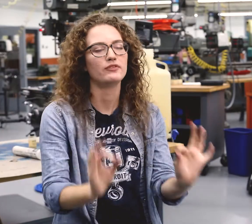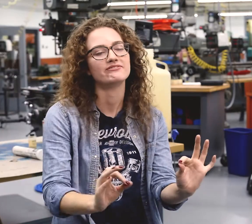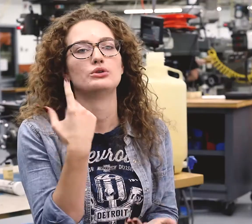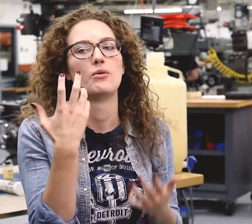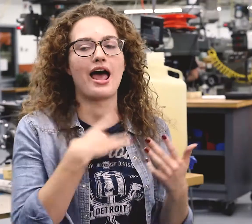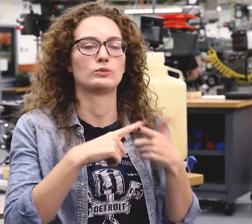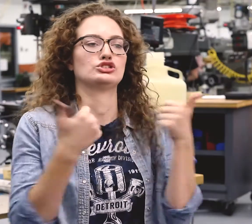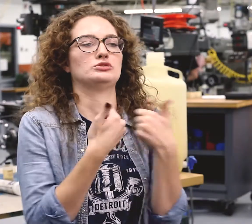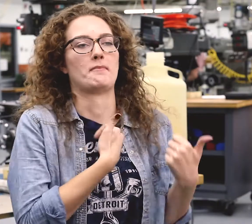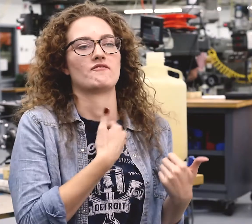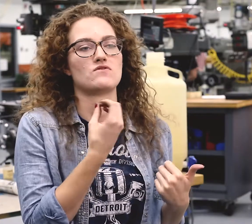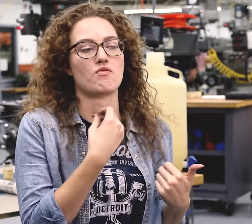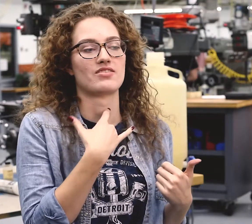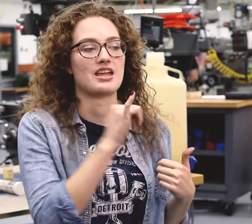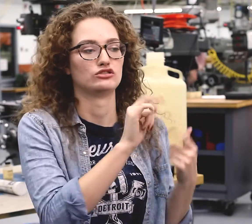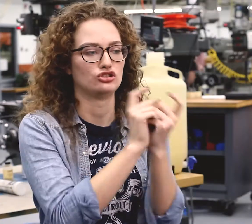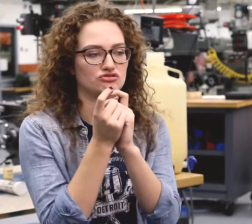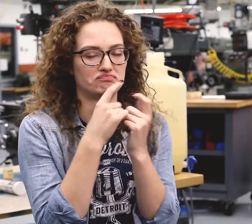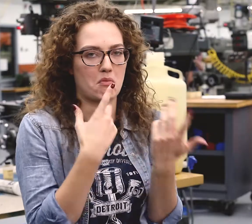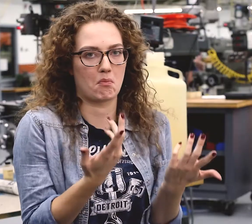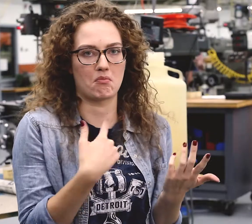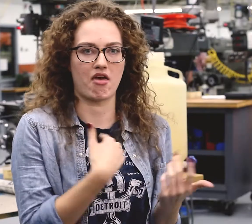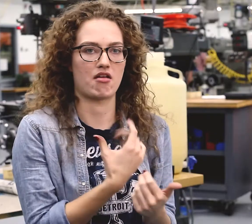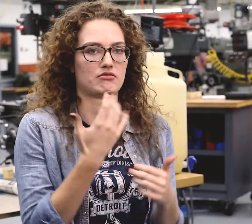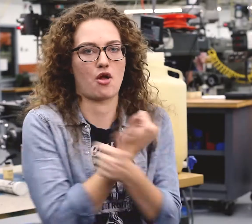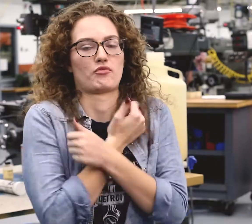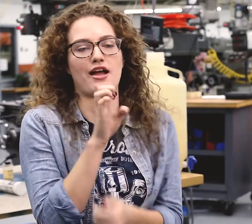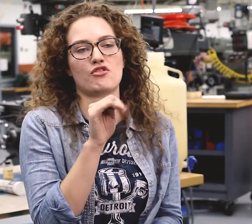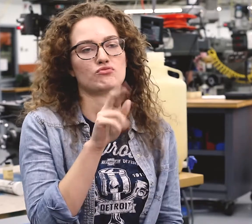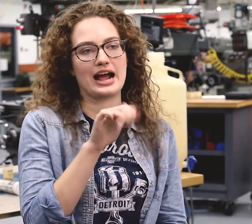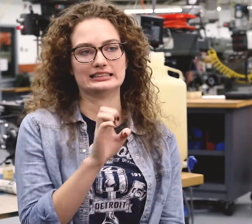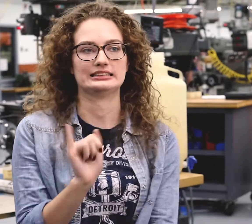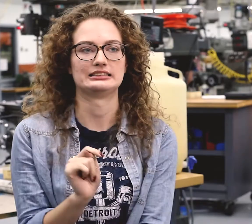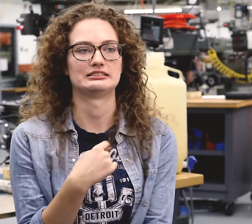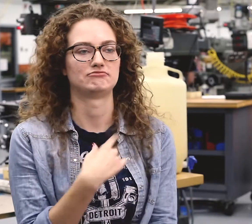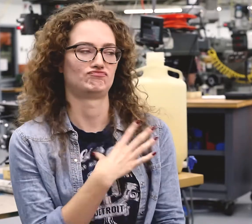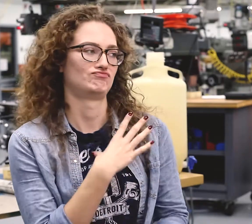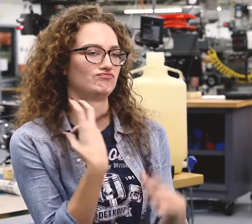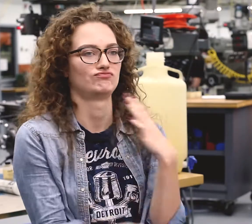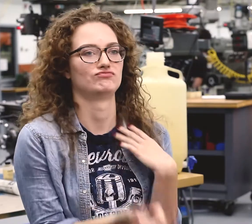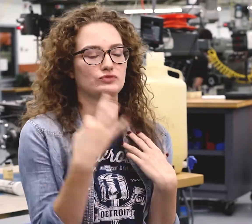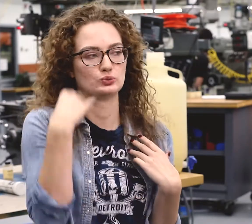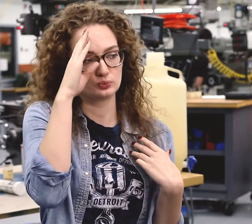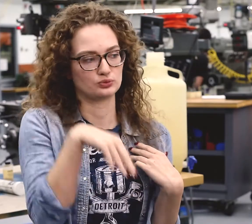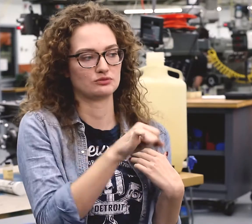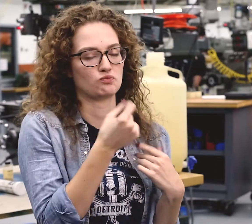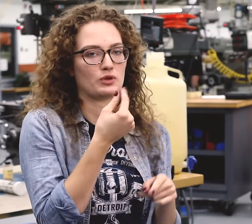which suits me well. I like to challenge myself, so I embrace changes as I get into this field. I know it's what's best